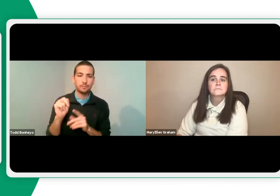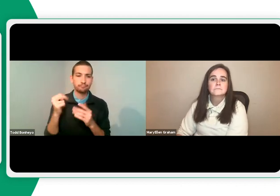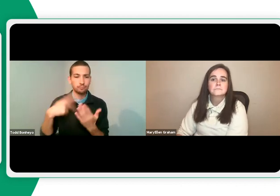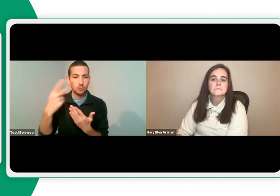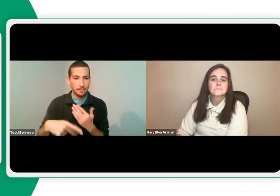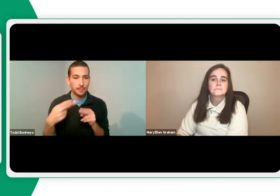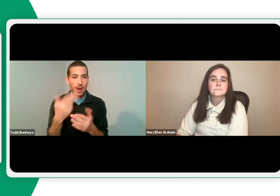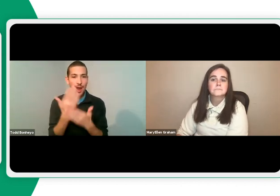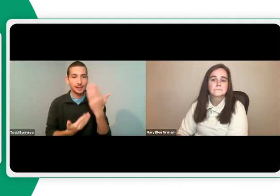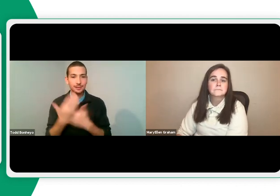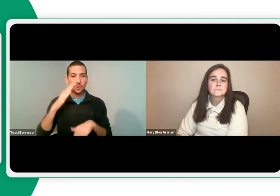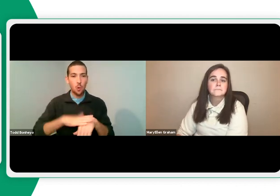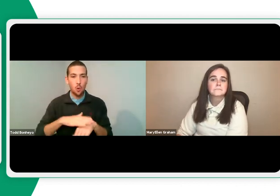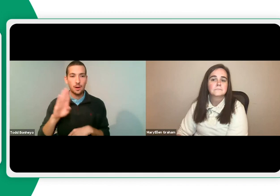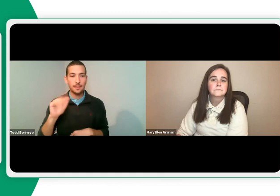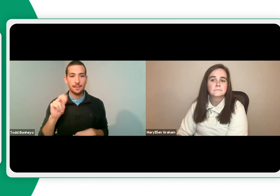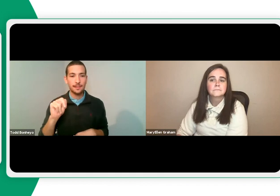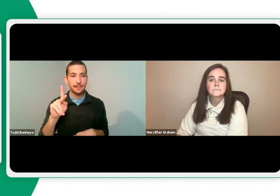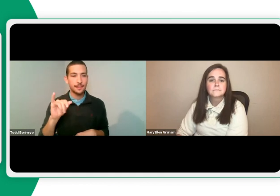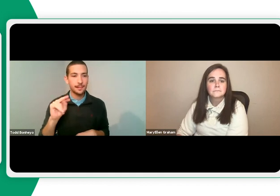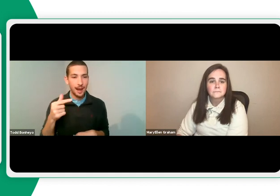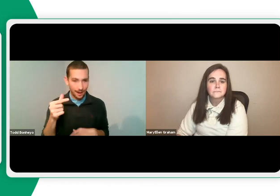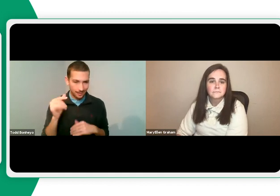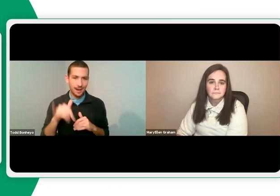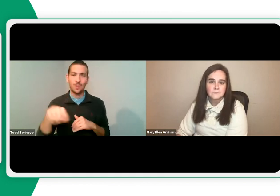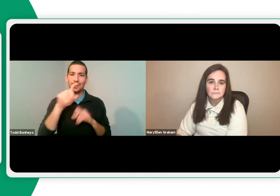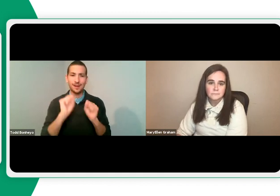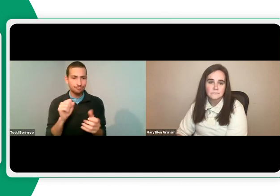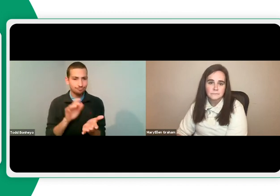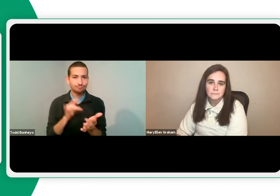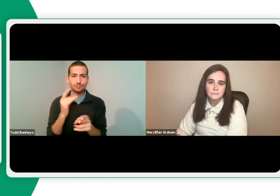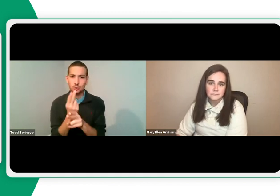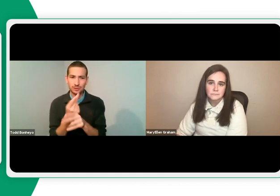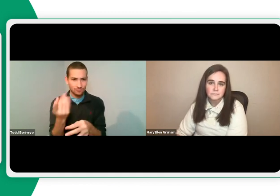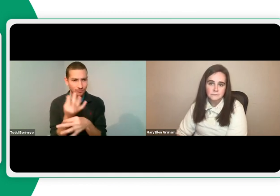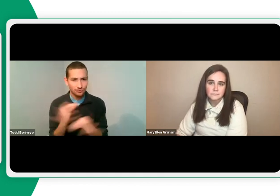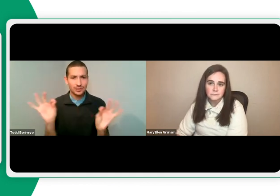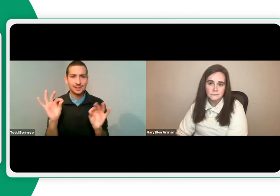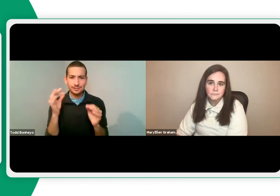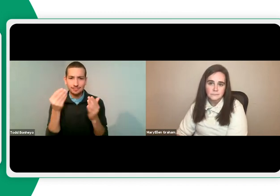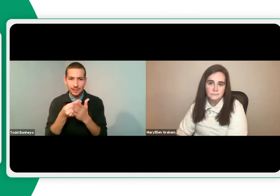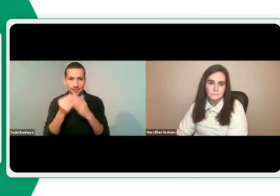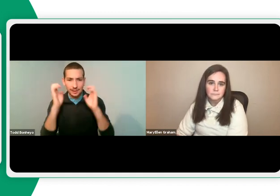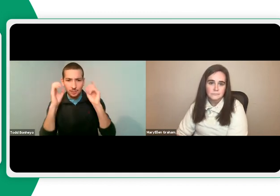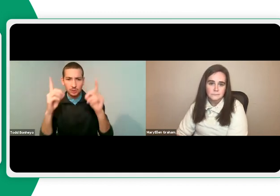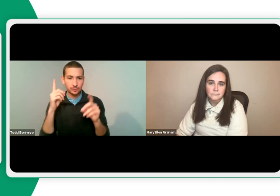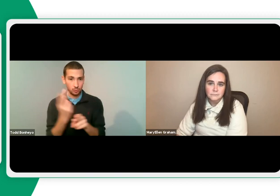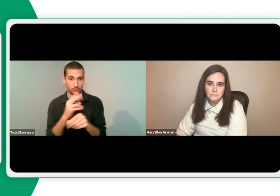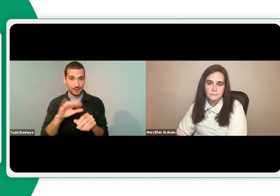Also, Wells Fargo Foundation also offers their own program called Hands-On Banking. Please leverage that resource